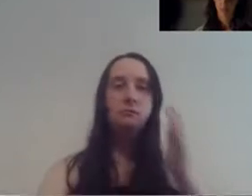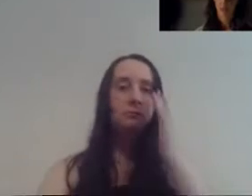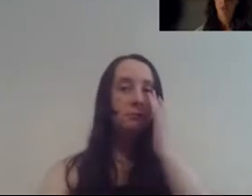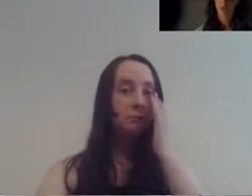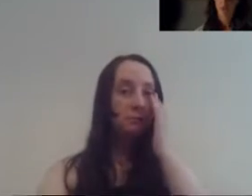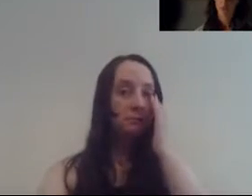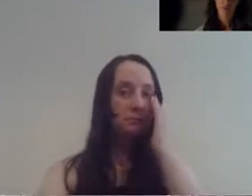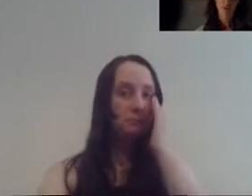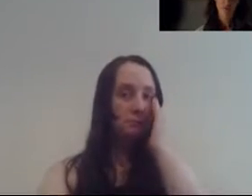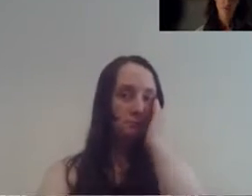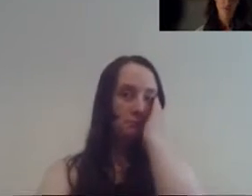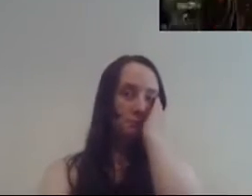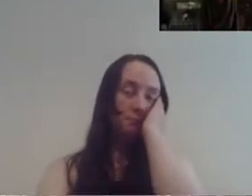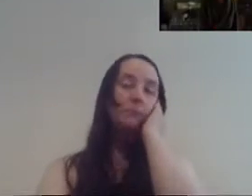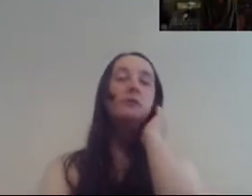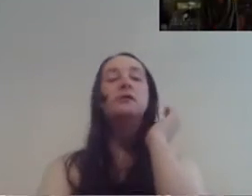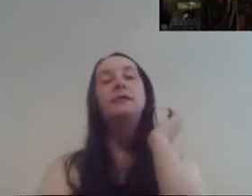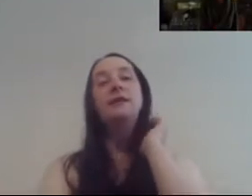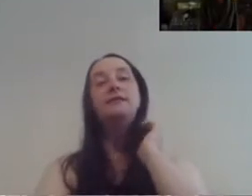do you want to be with her? yeah